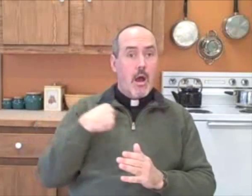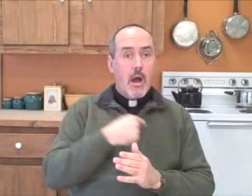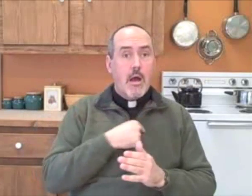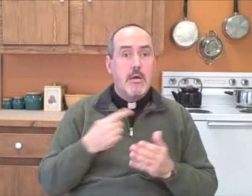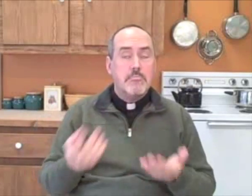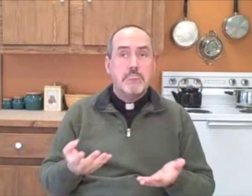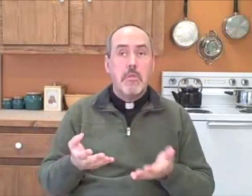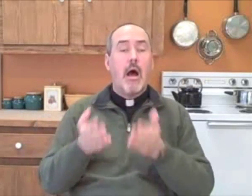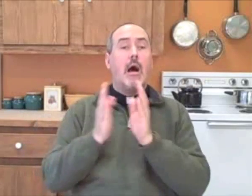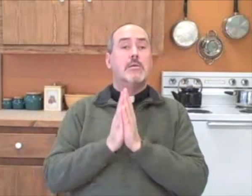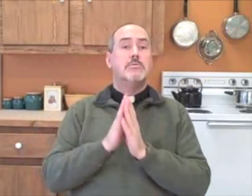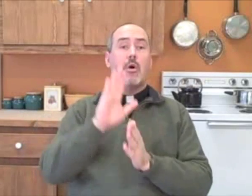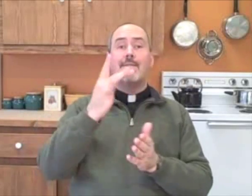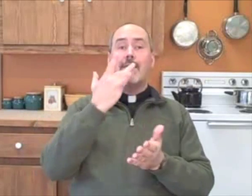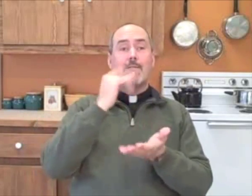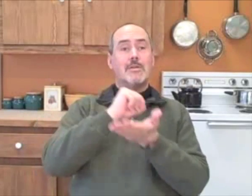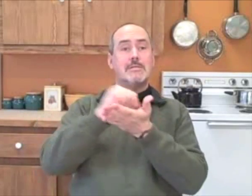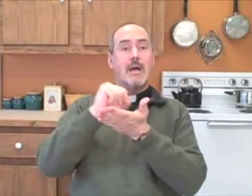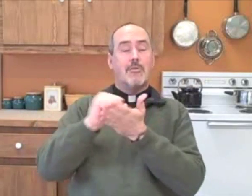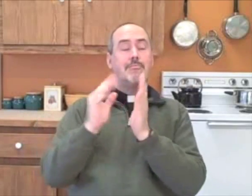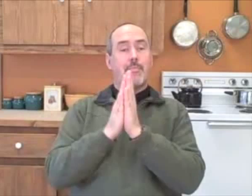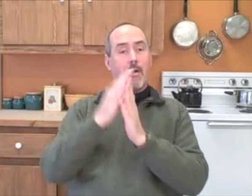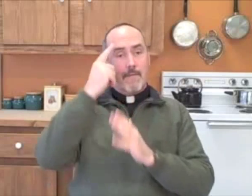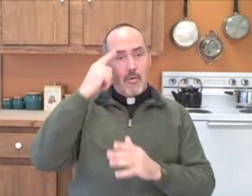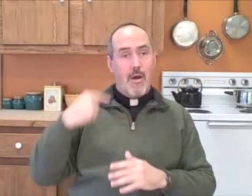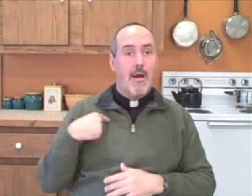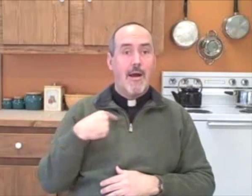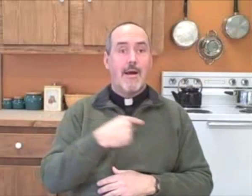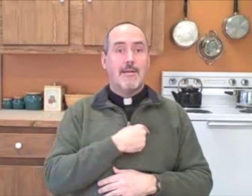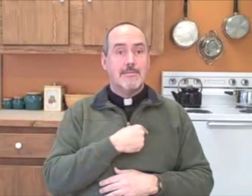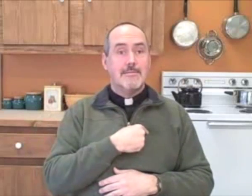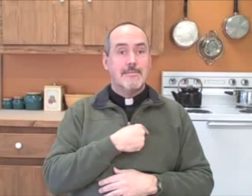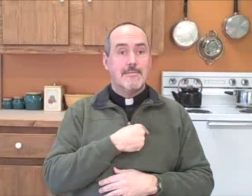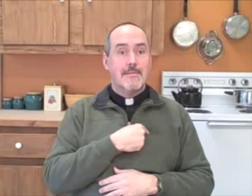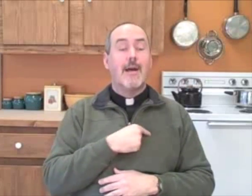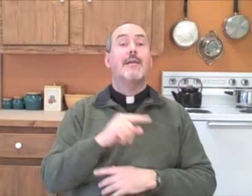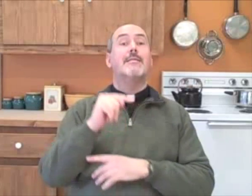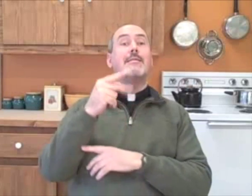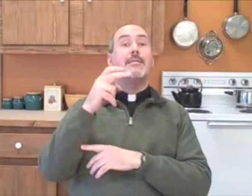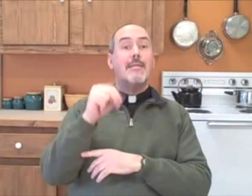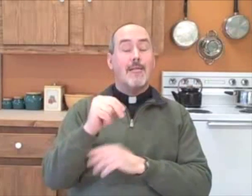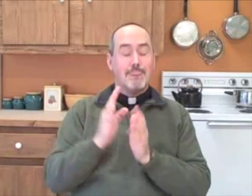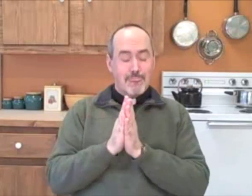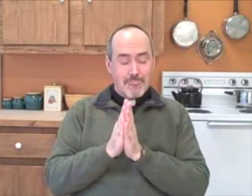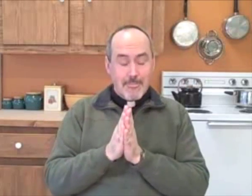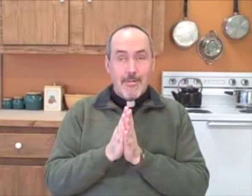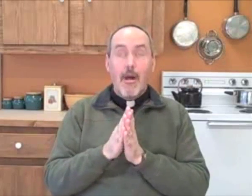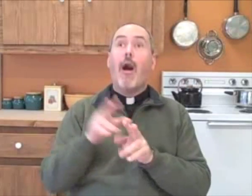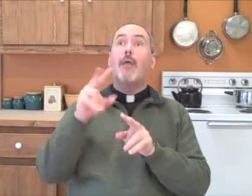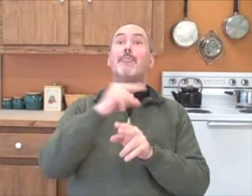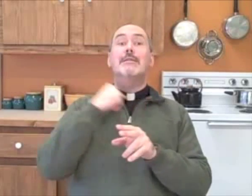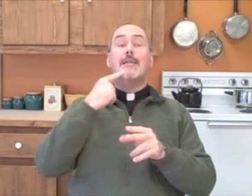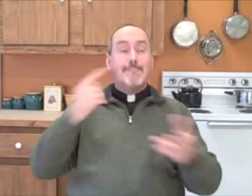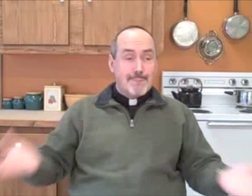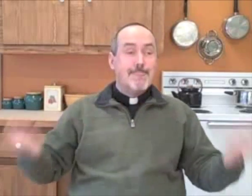saints to pray for us. And then when the priest says, Mass has ended, go in peace,